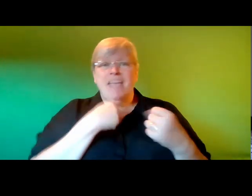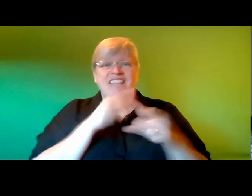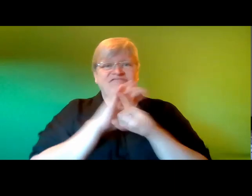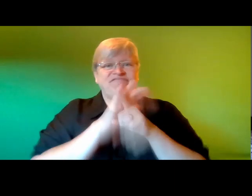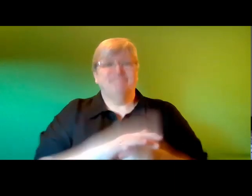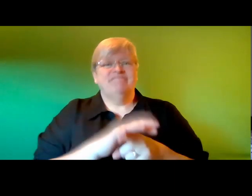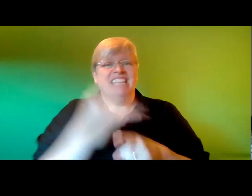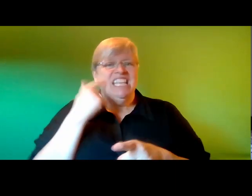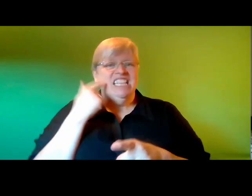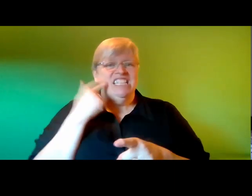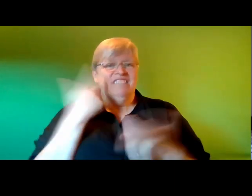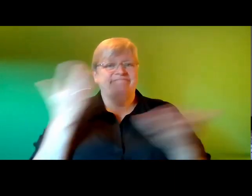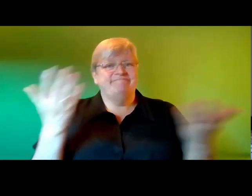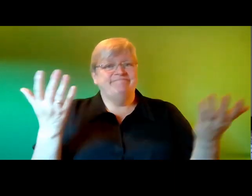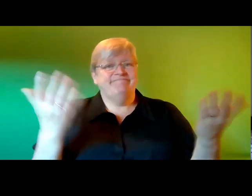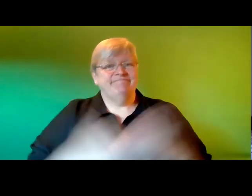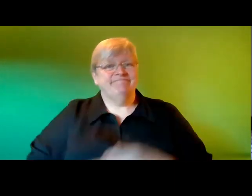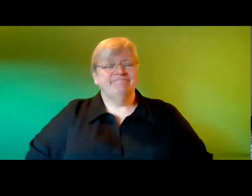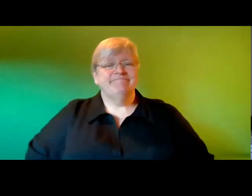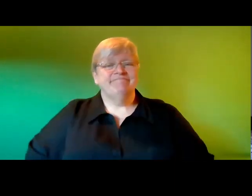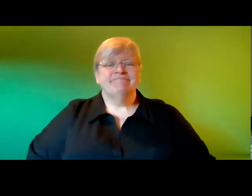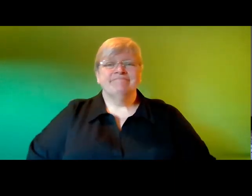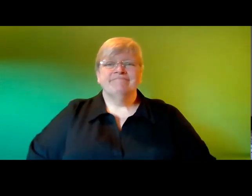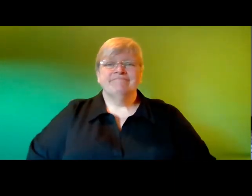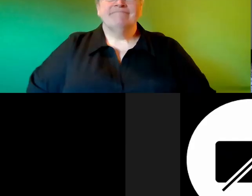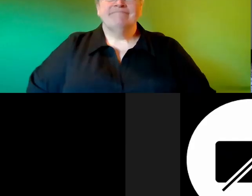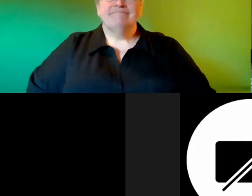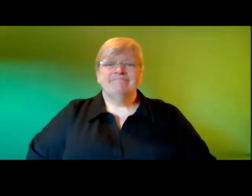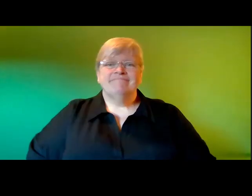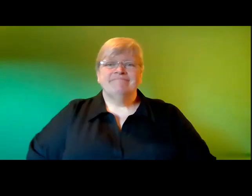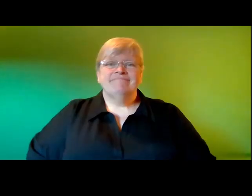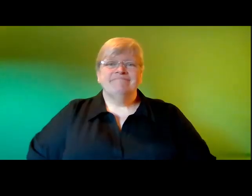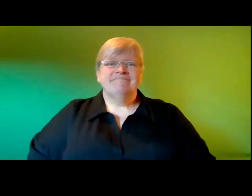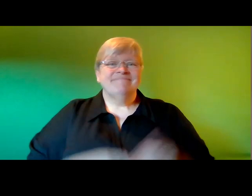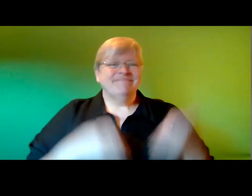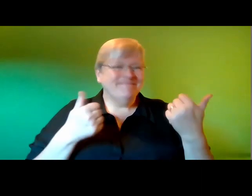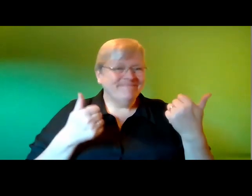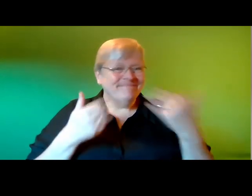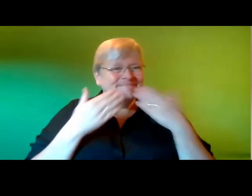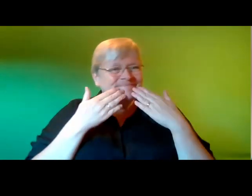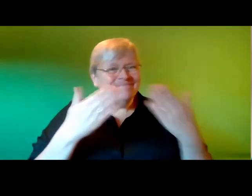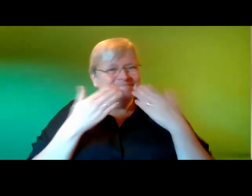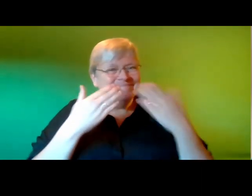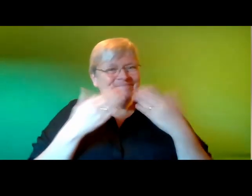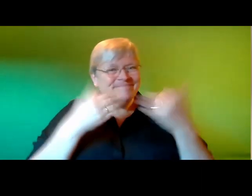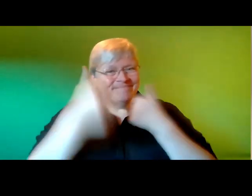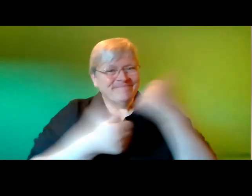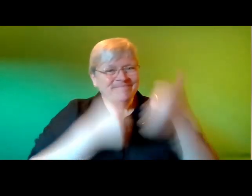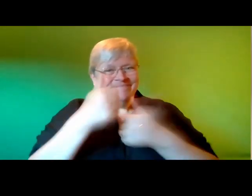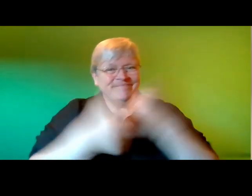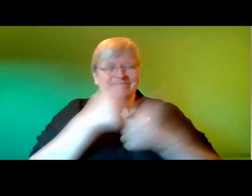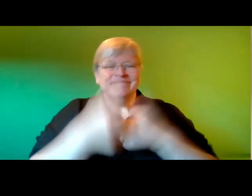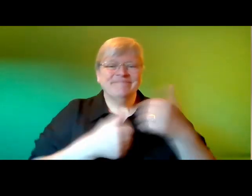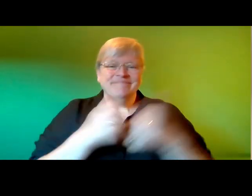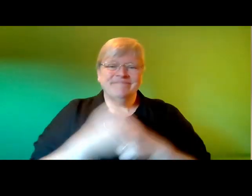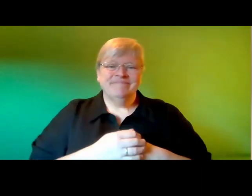that was yeah that was great darcy thank you so much um yeah the